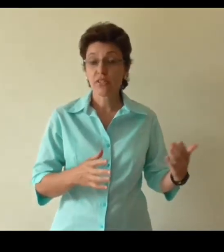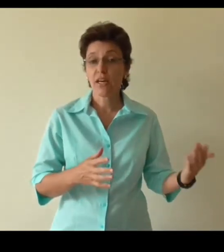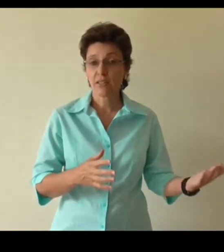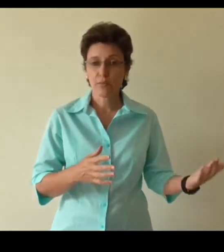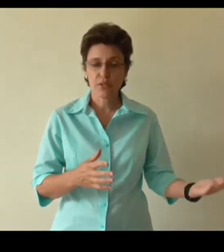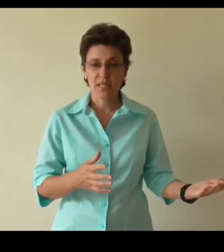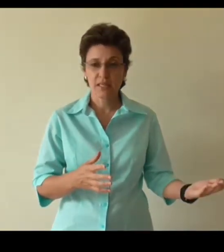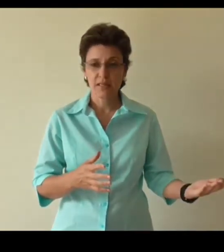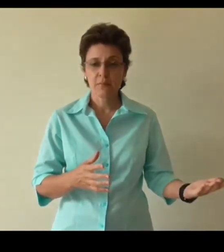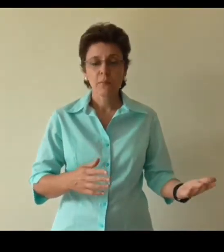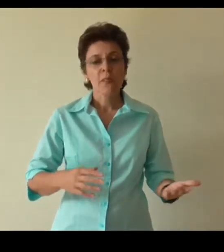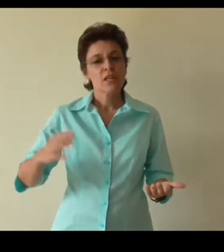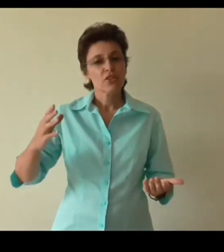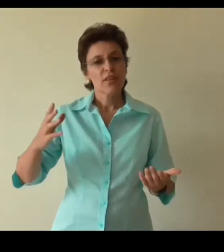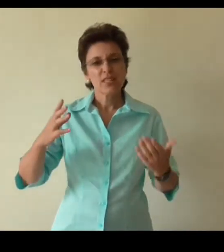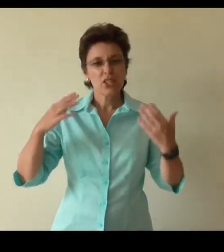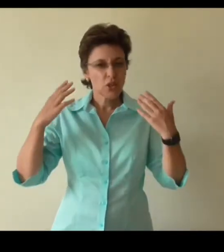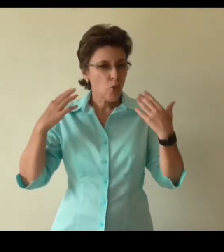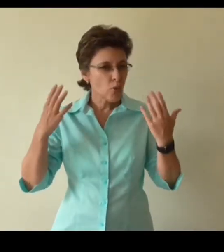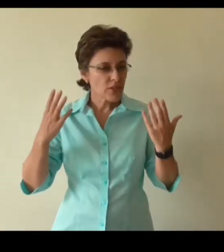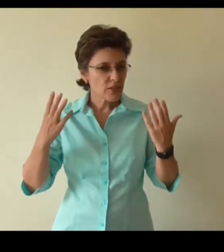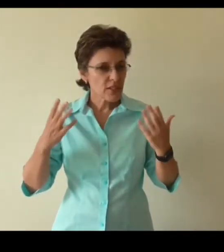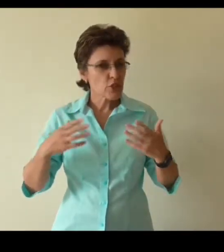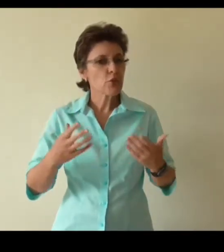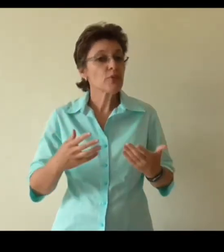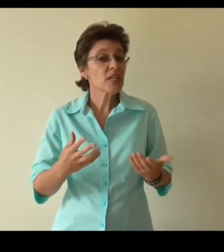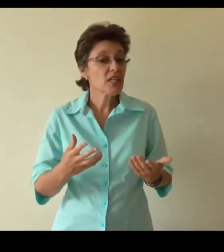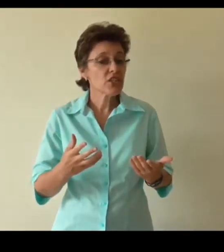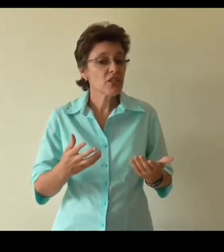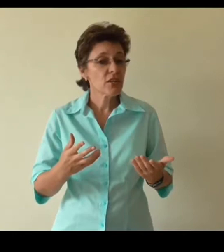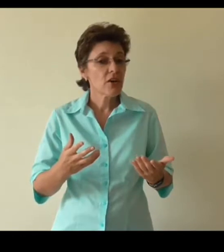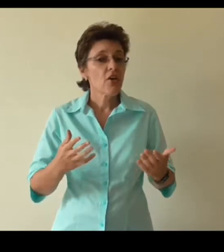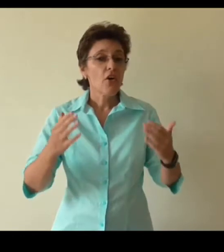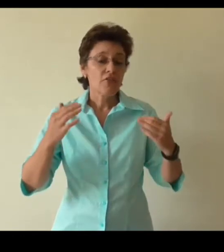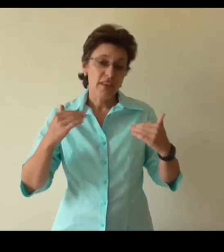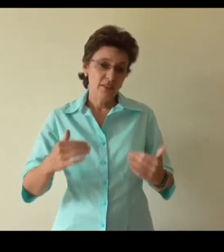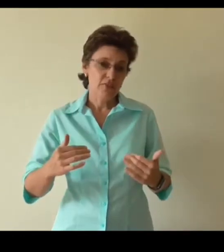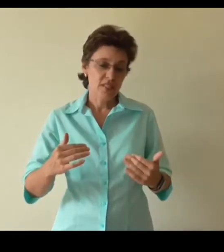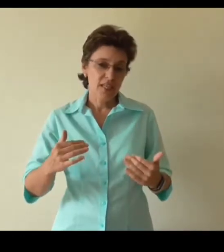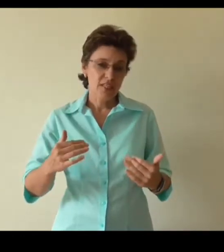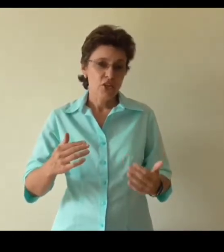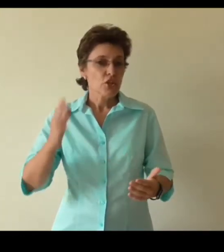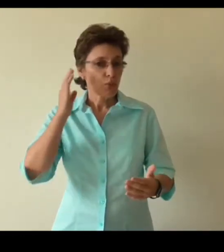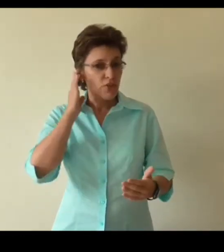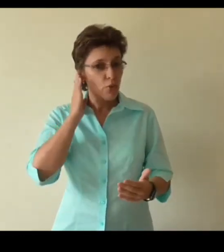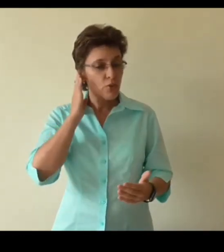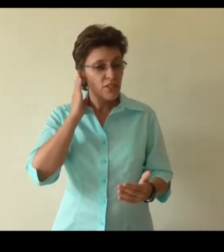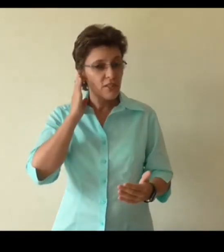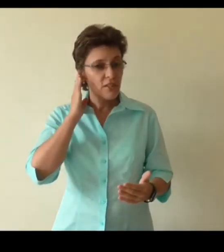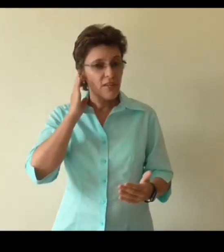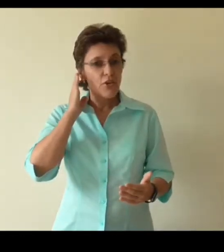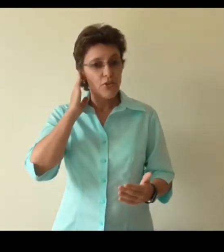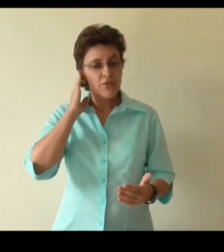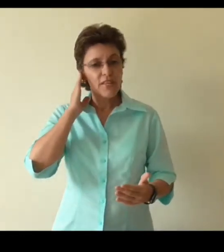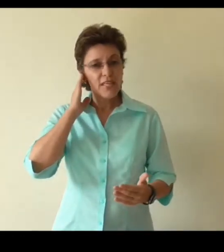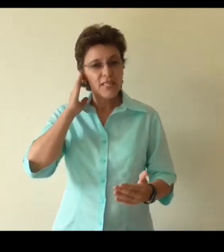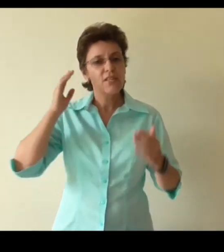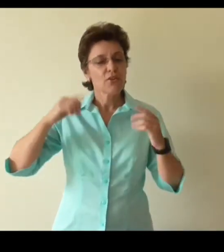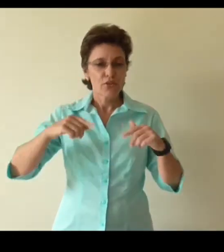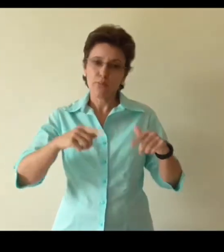cycles per second. So that's just an audio interpretation of the alpha state. So what the audio nerve hears the